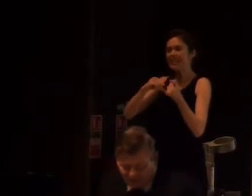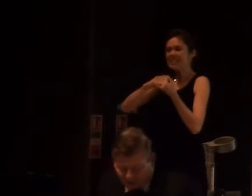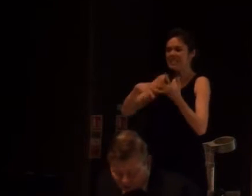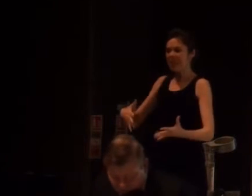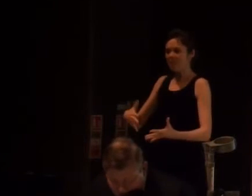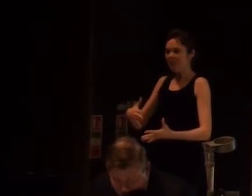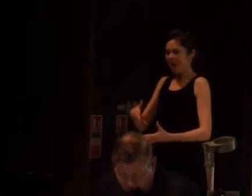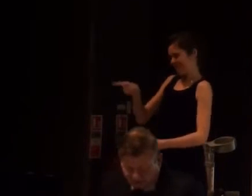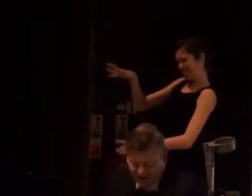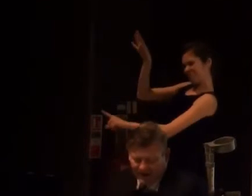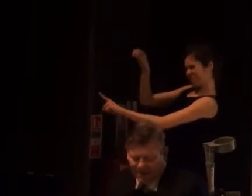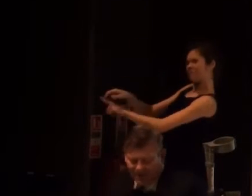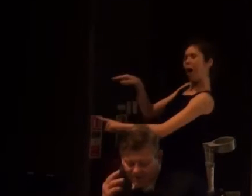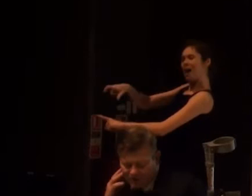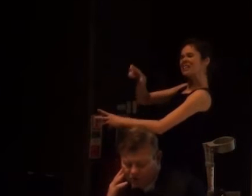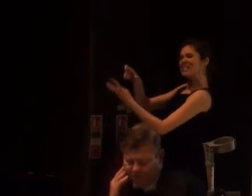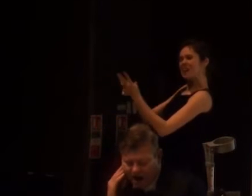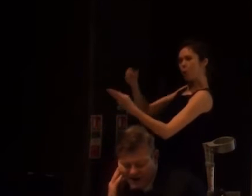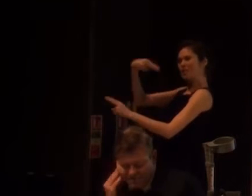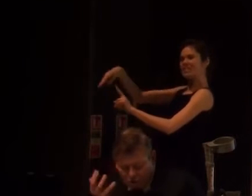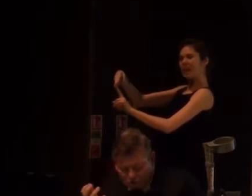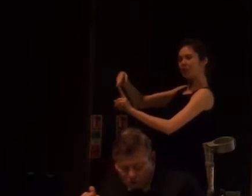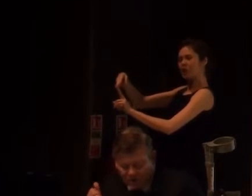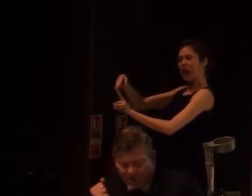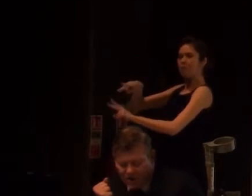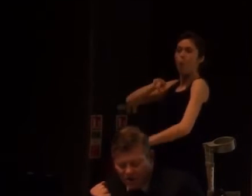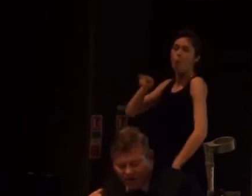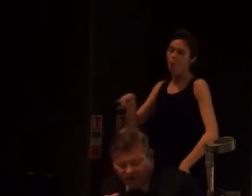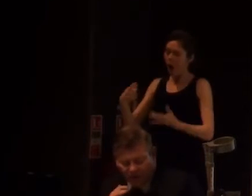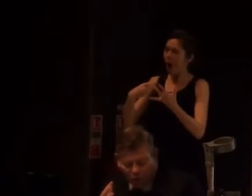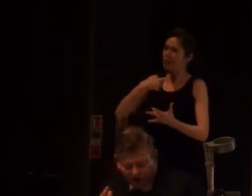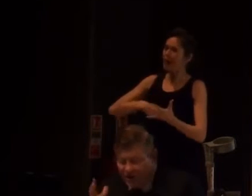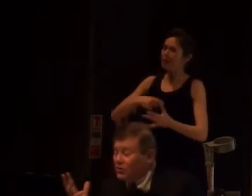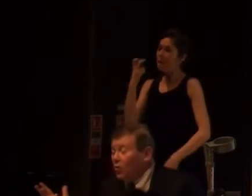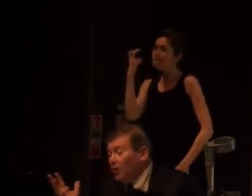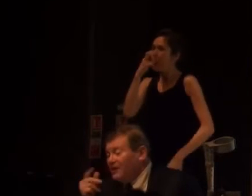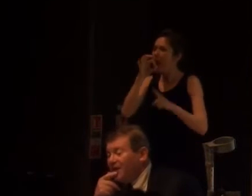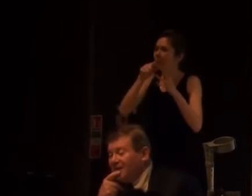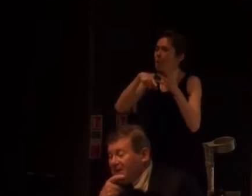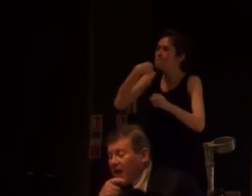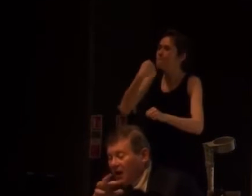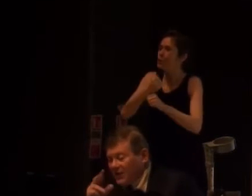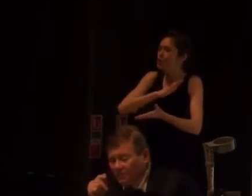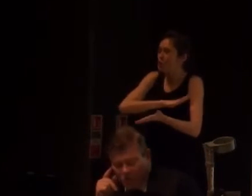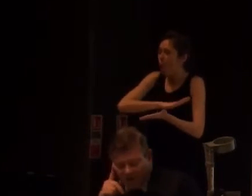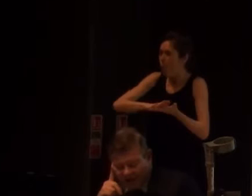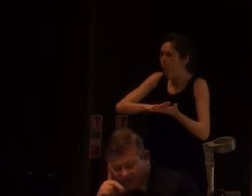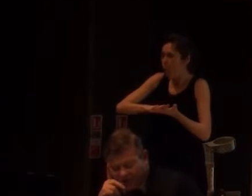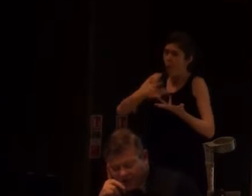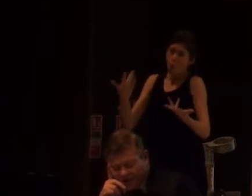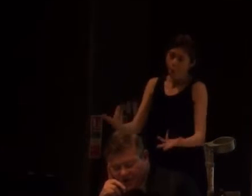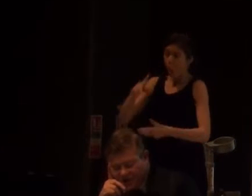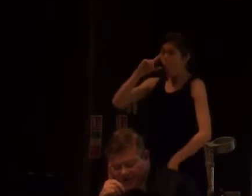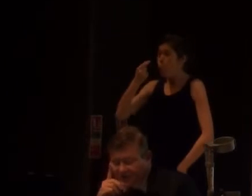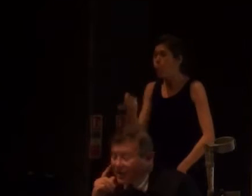way that people who had a physical impairment were taught, blind few, who's horrific witches, or indeed, I'll say more about